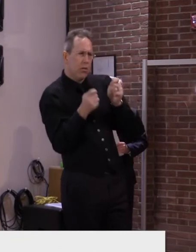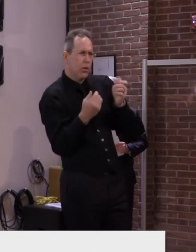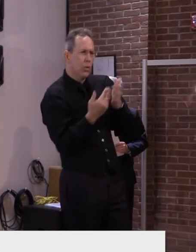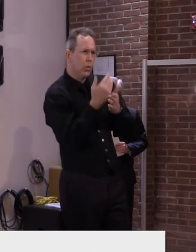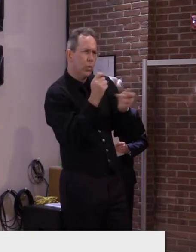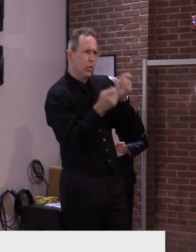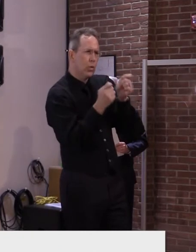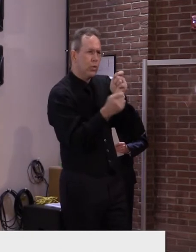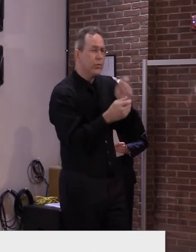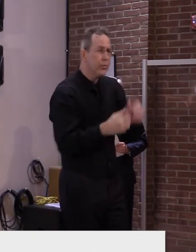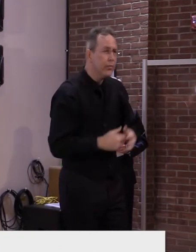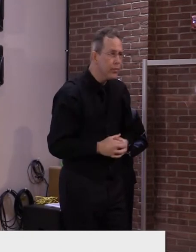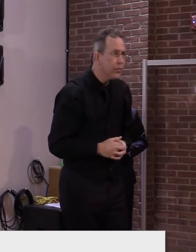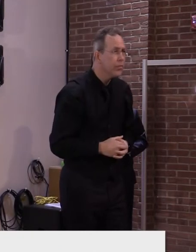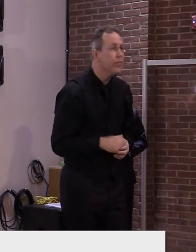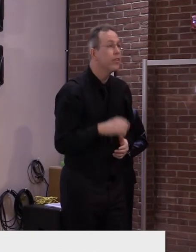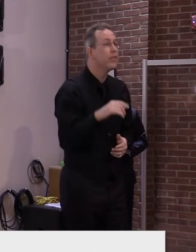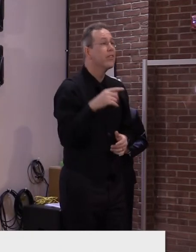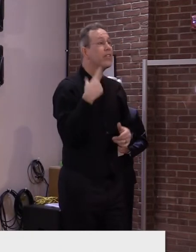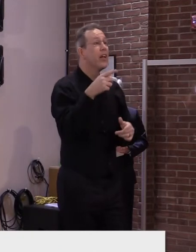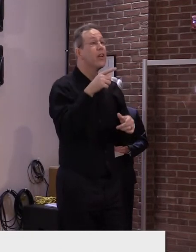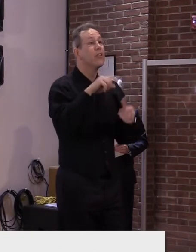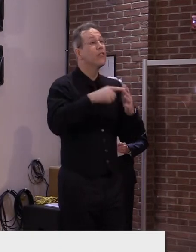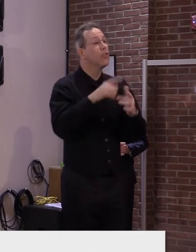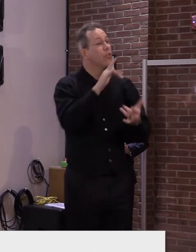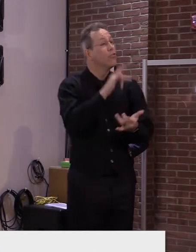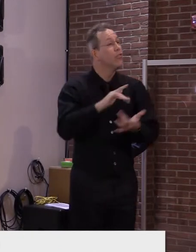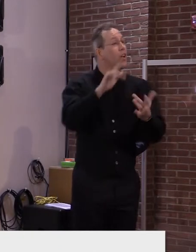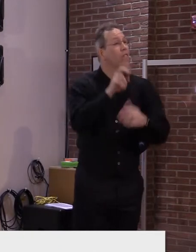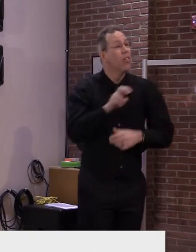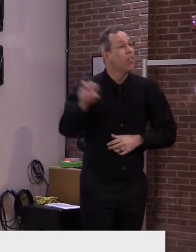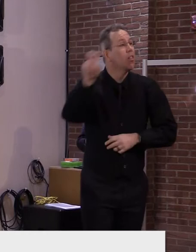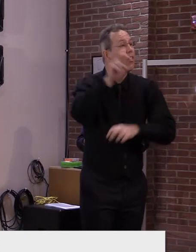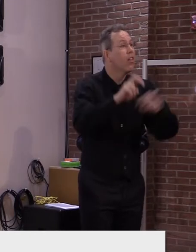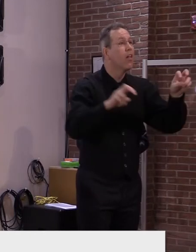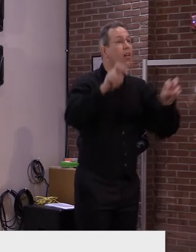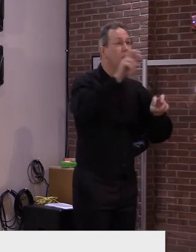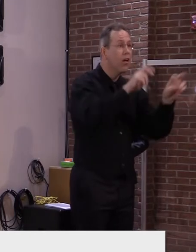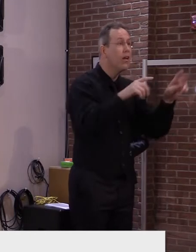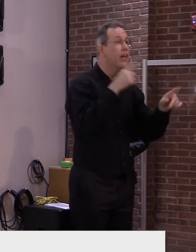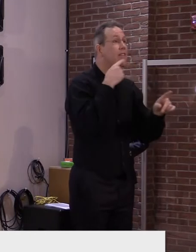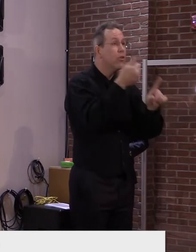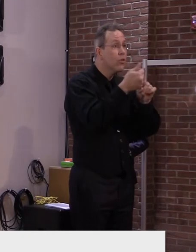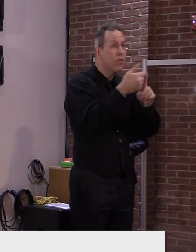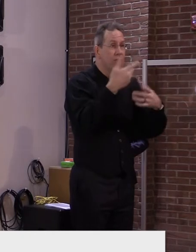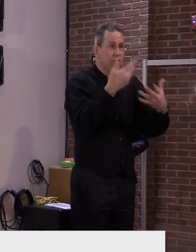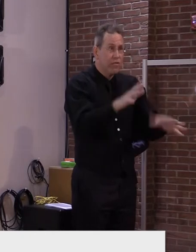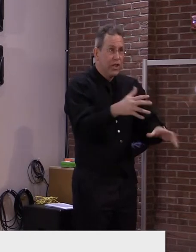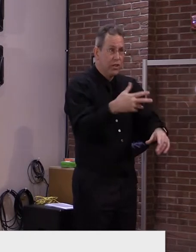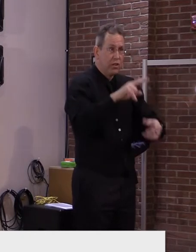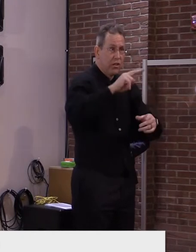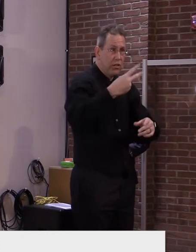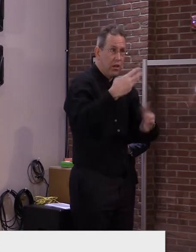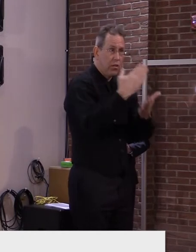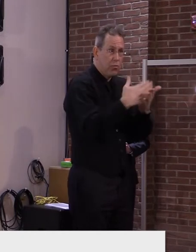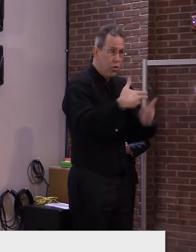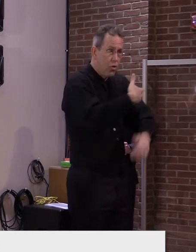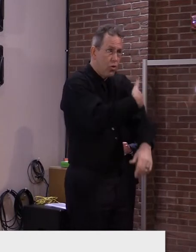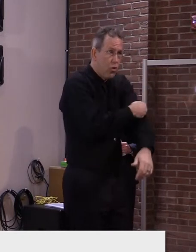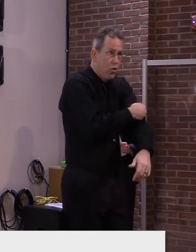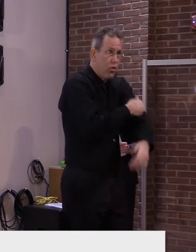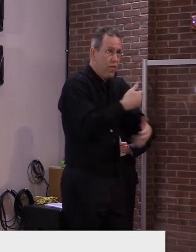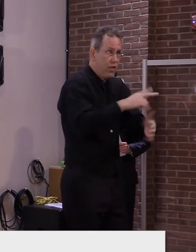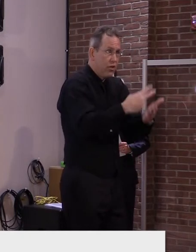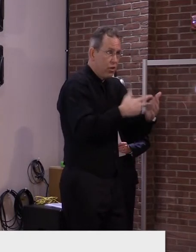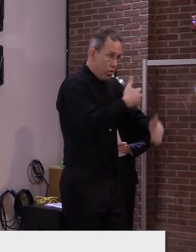effective this Tuesday. Those who are fully vaccinated, meaning two weeks after their second dose will